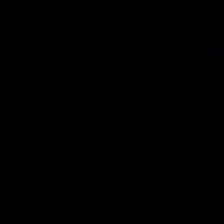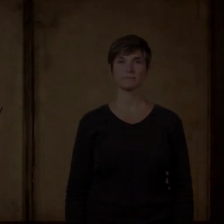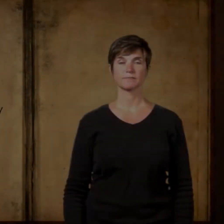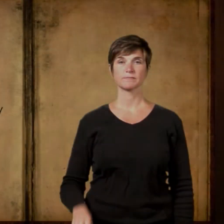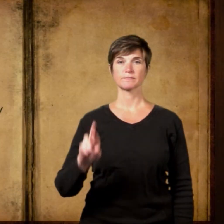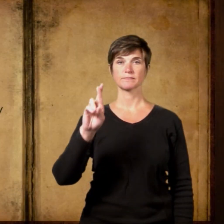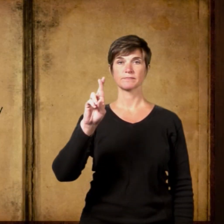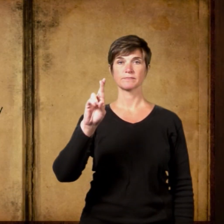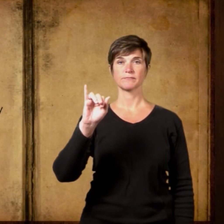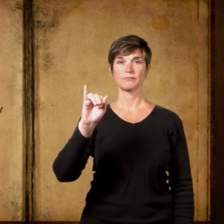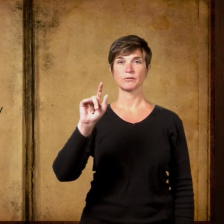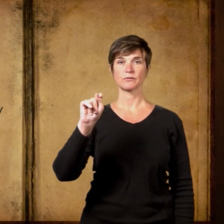Ritual